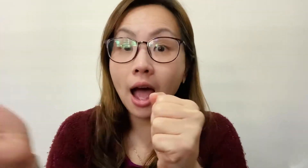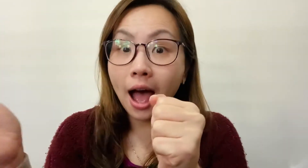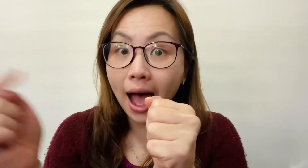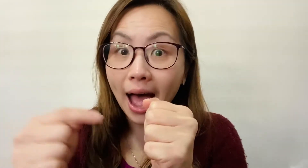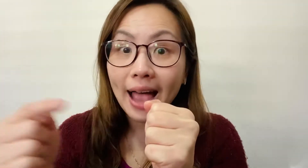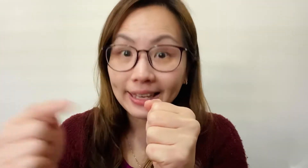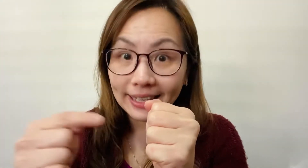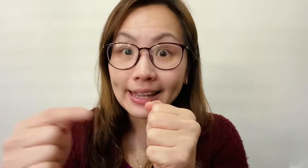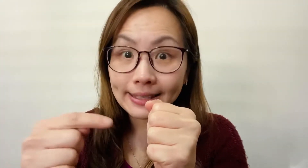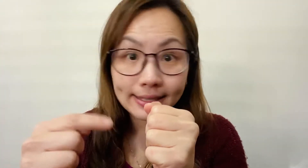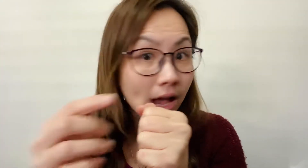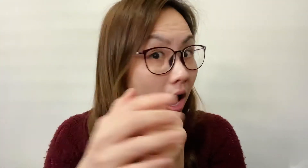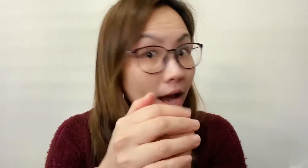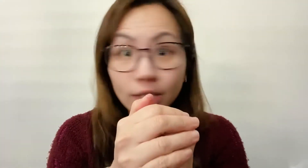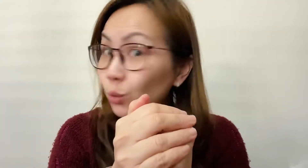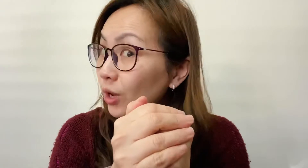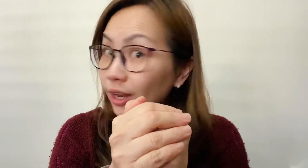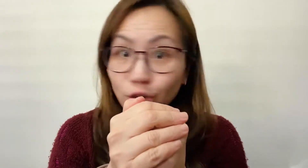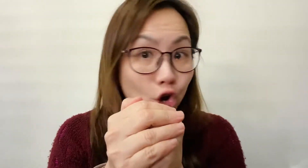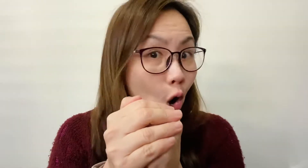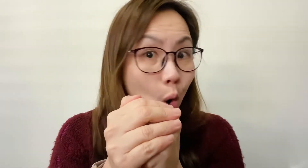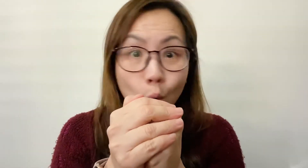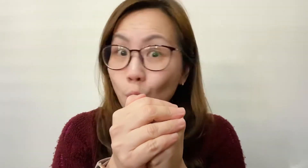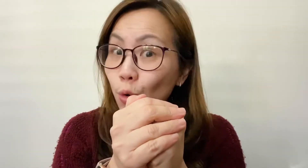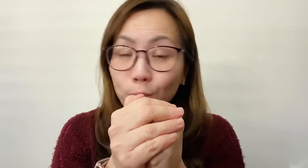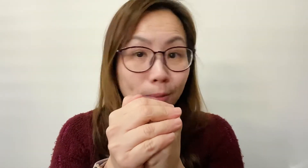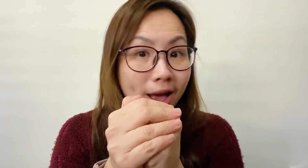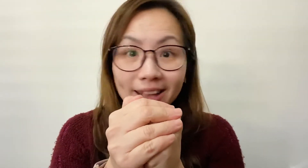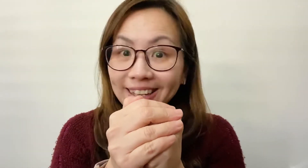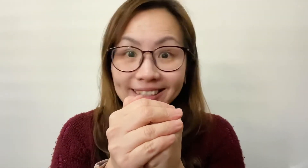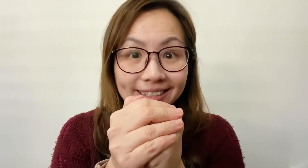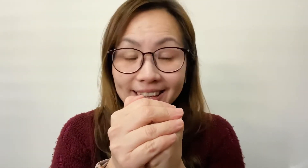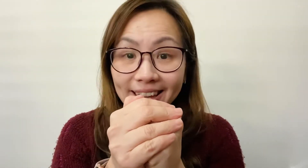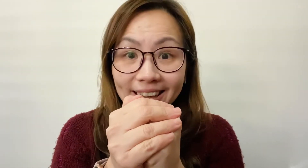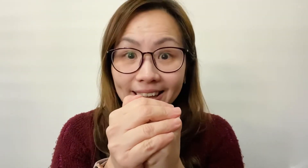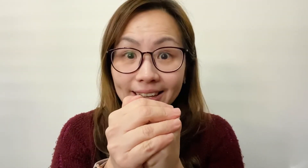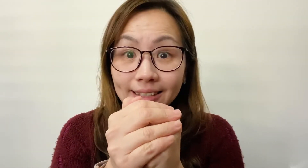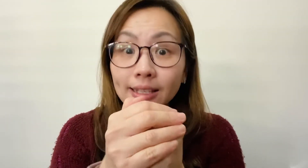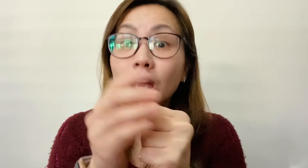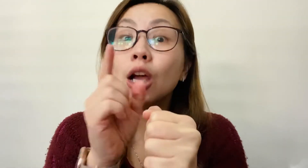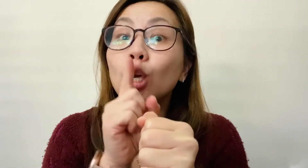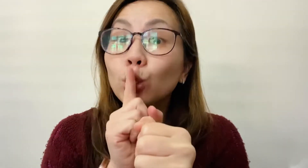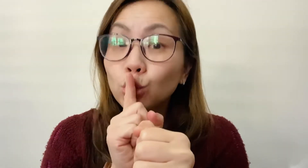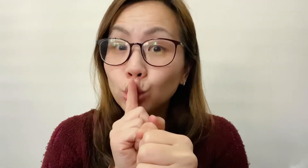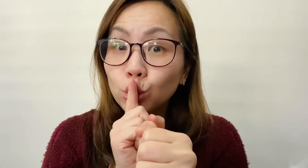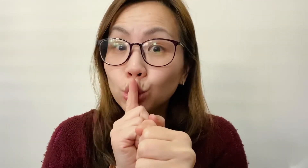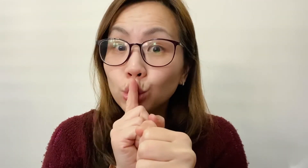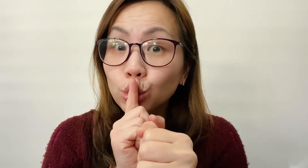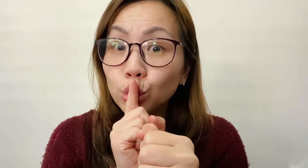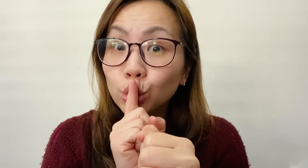Hiding inside where nobody sees. Shhh,